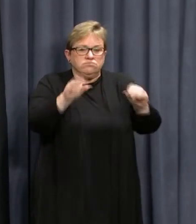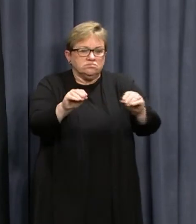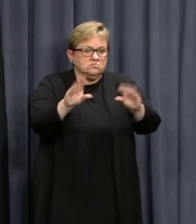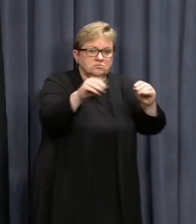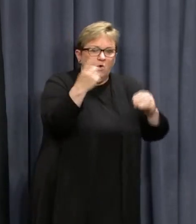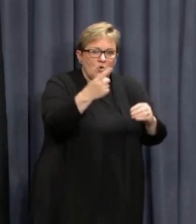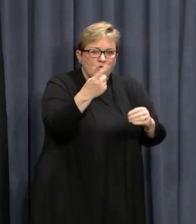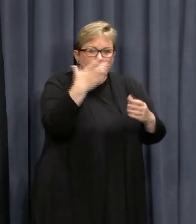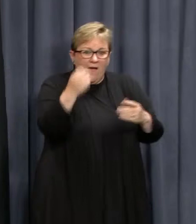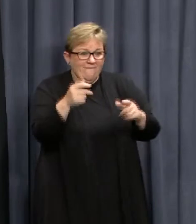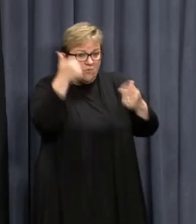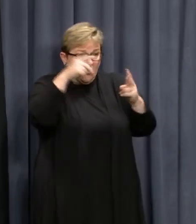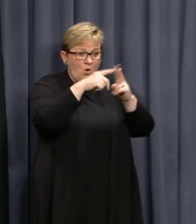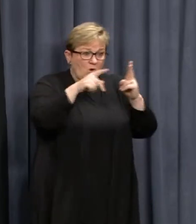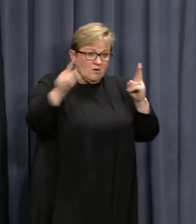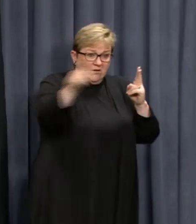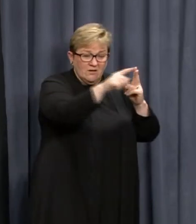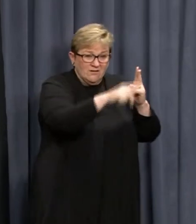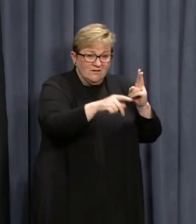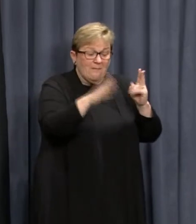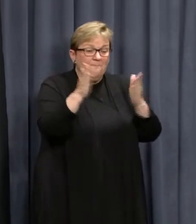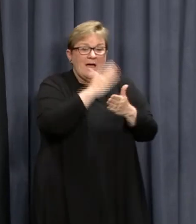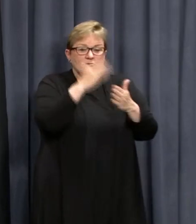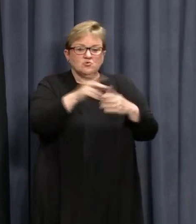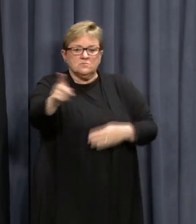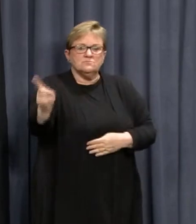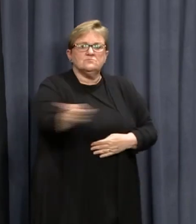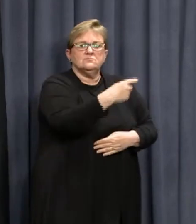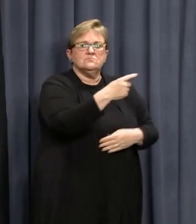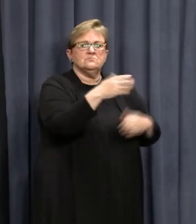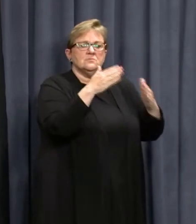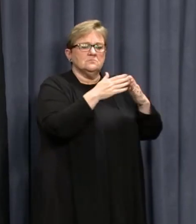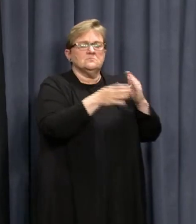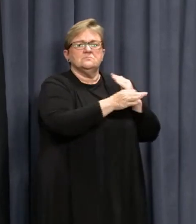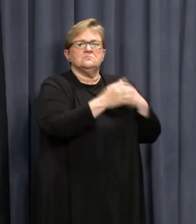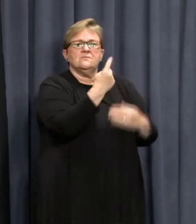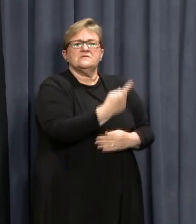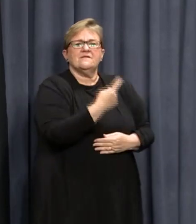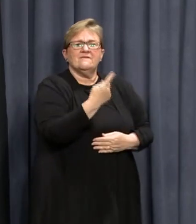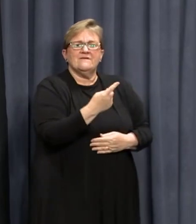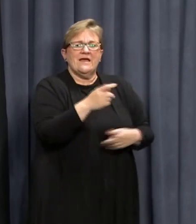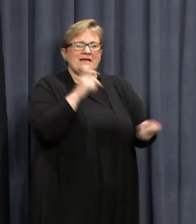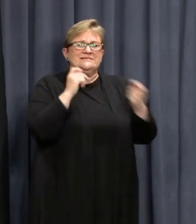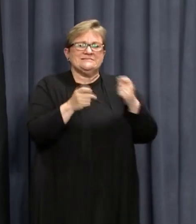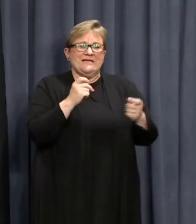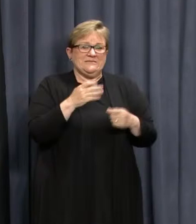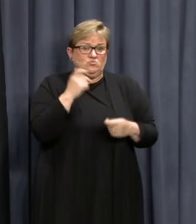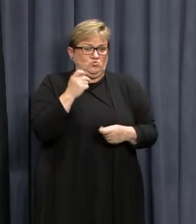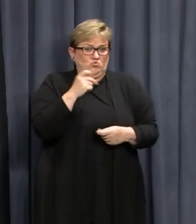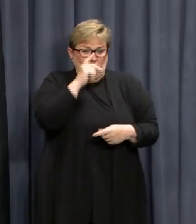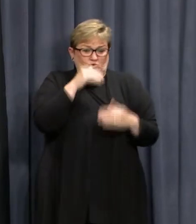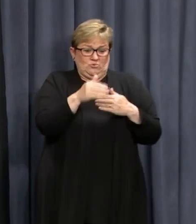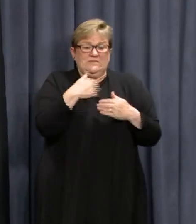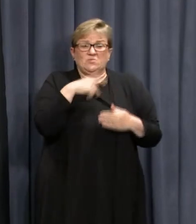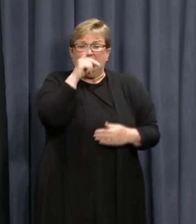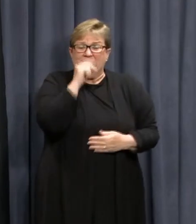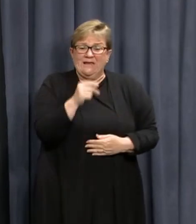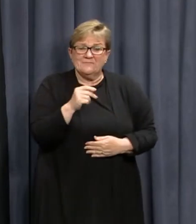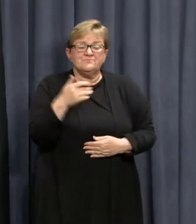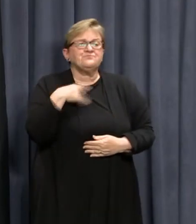that was potentially exposed be put in self-isolation and tested as soon as possible.